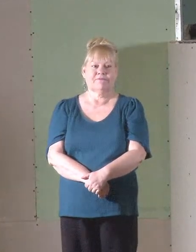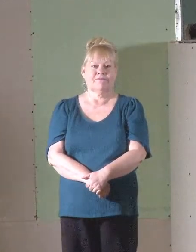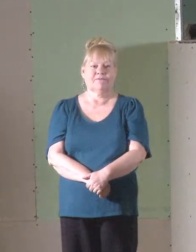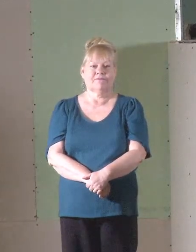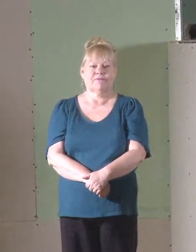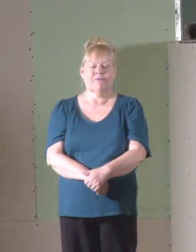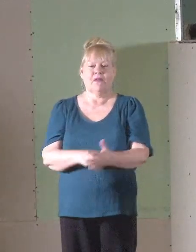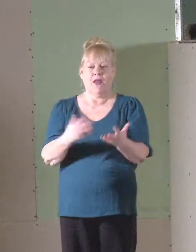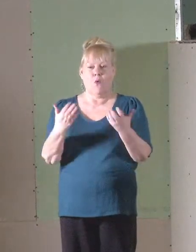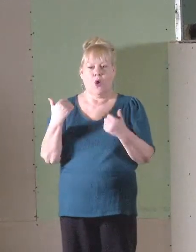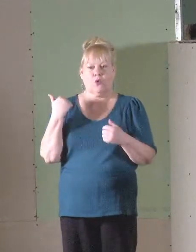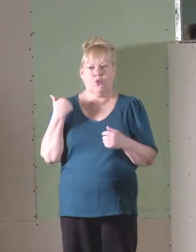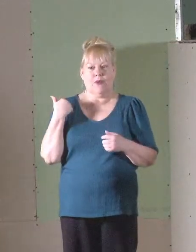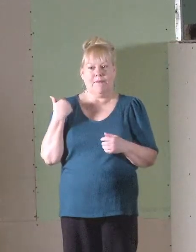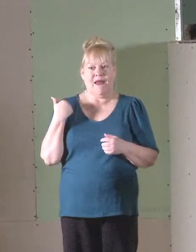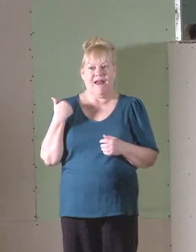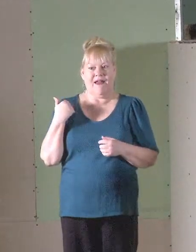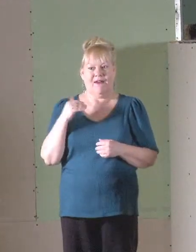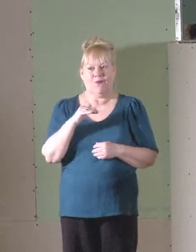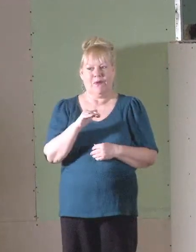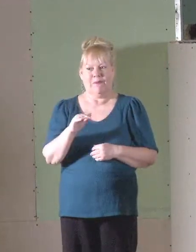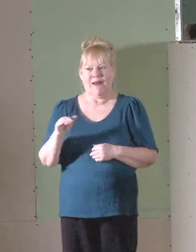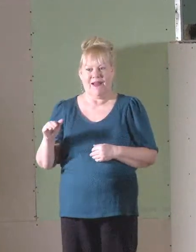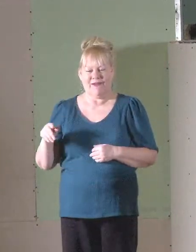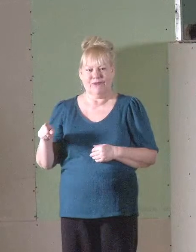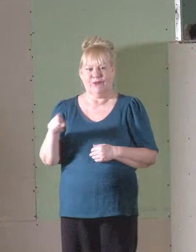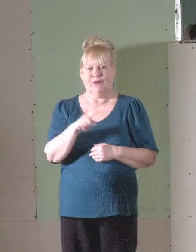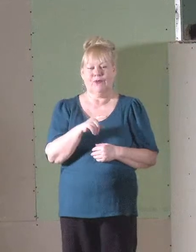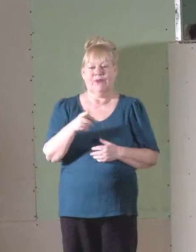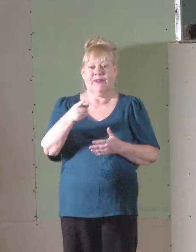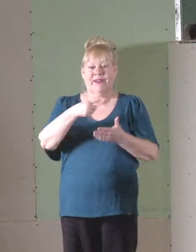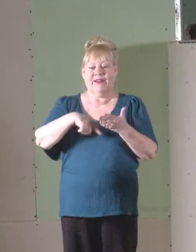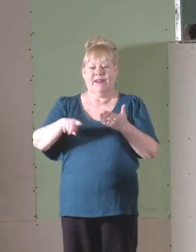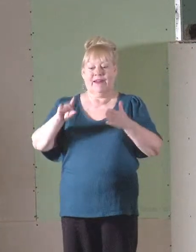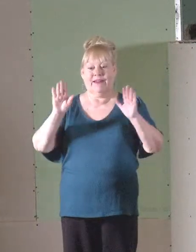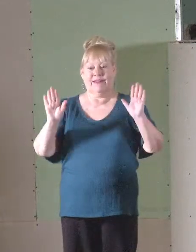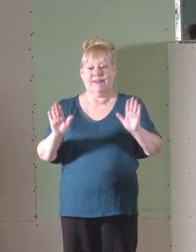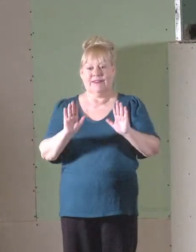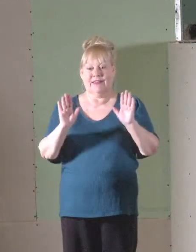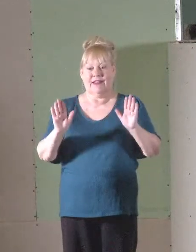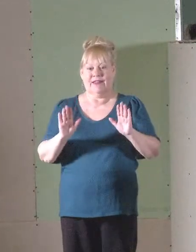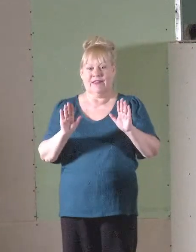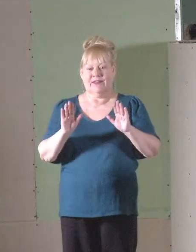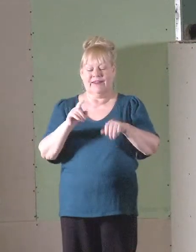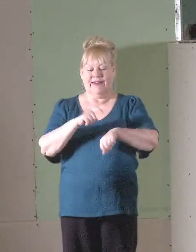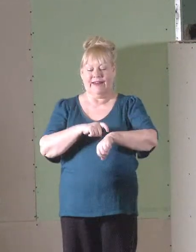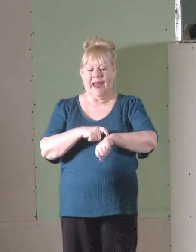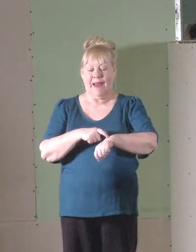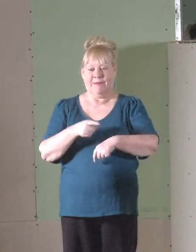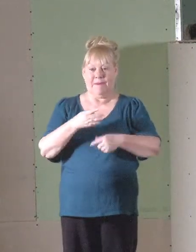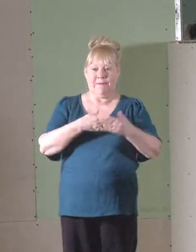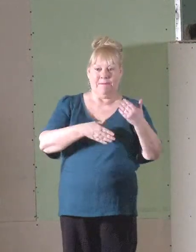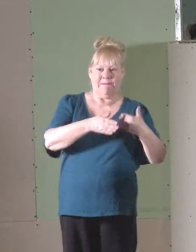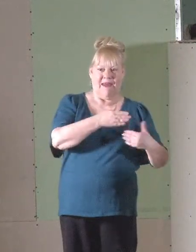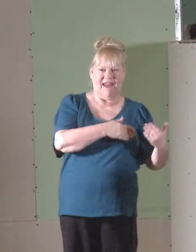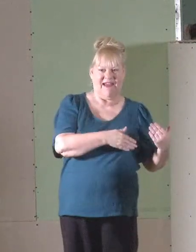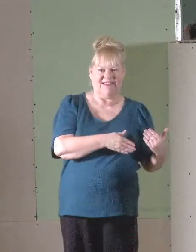just want to remind all of you that next Sunday, we set our clocks back